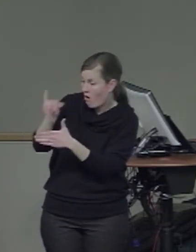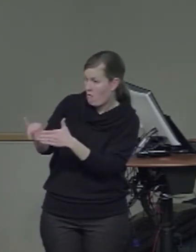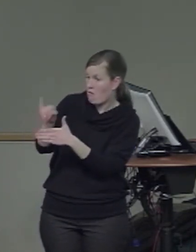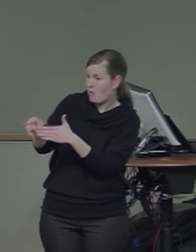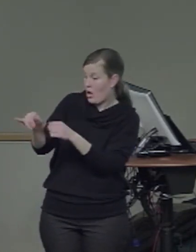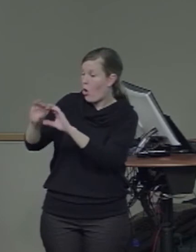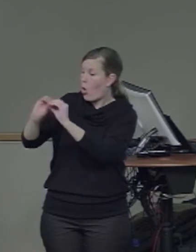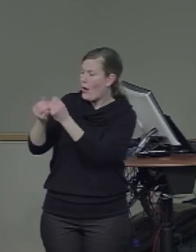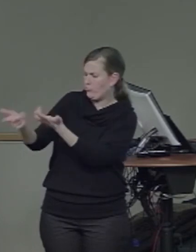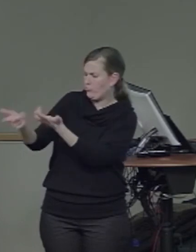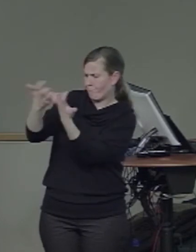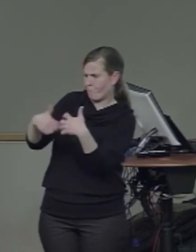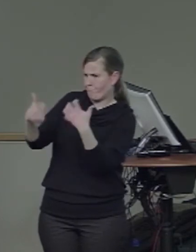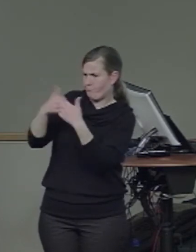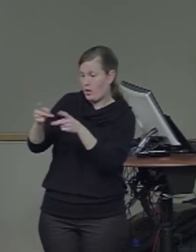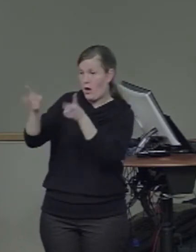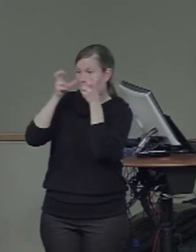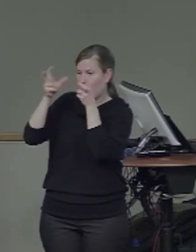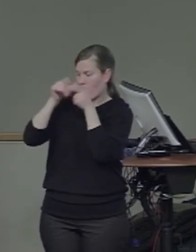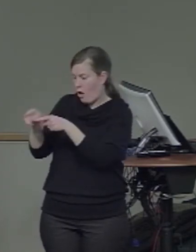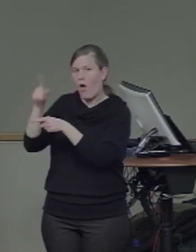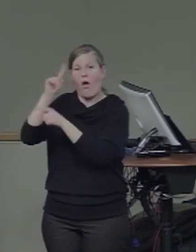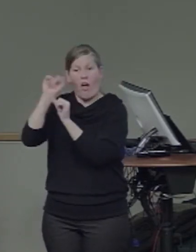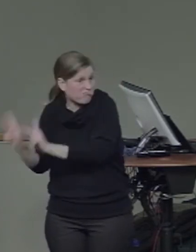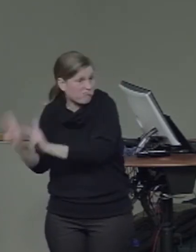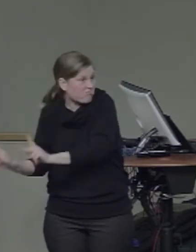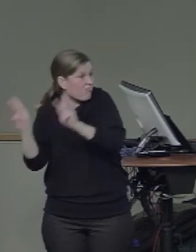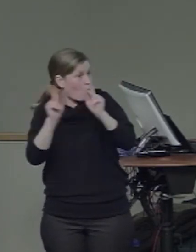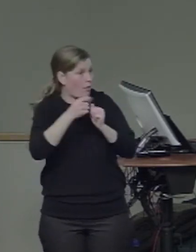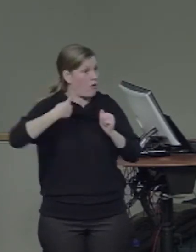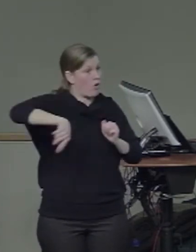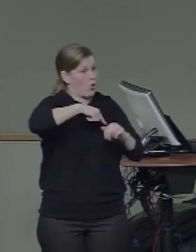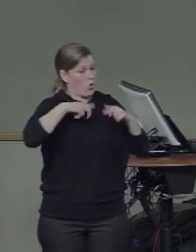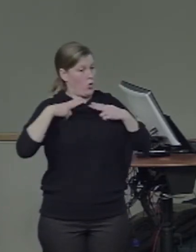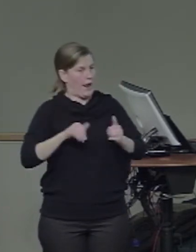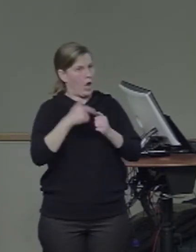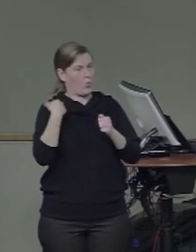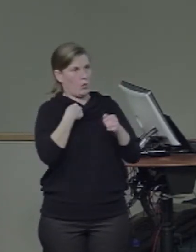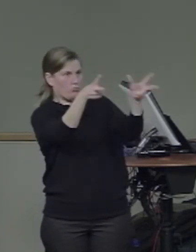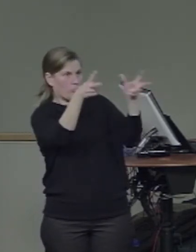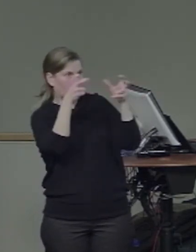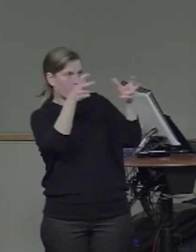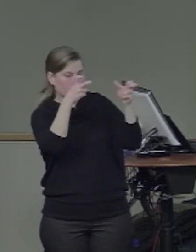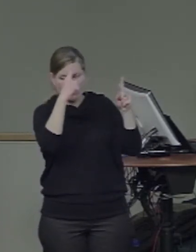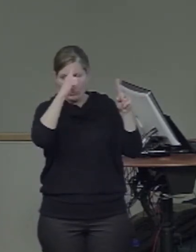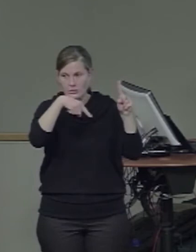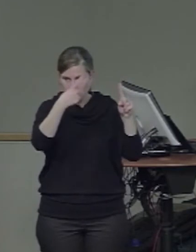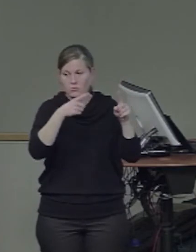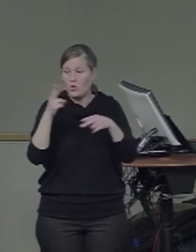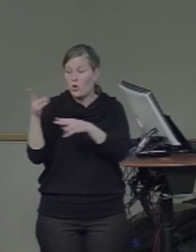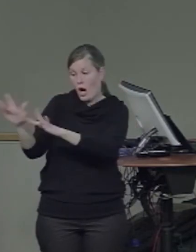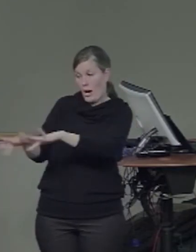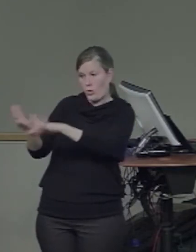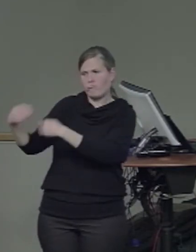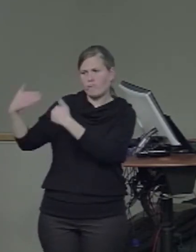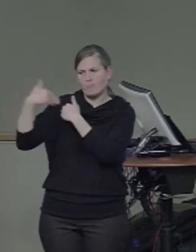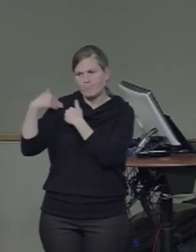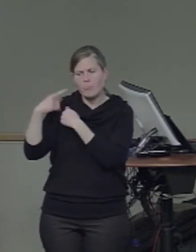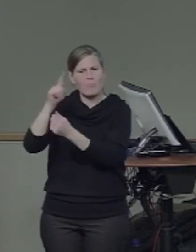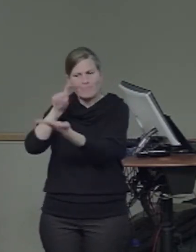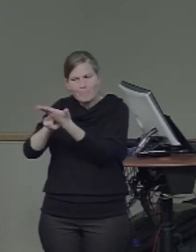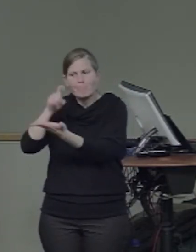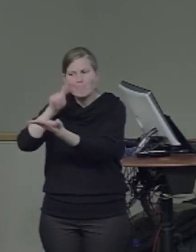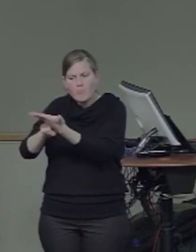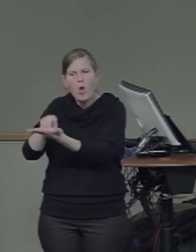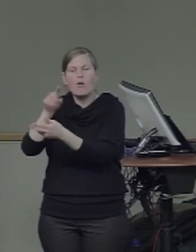specialization. That is, faces are mostly in the right, words are mostly in the left, but it's mixed. And that mixing